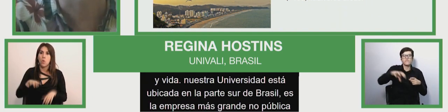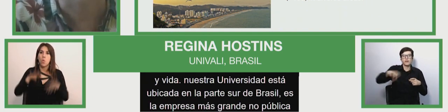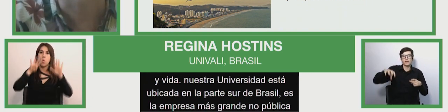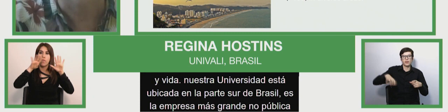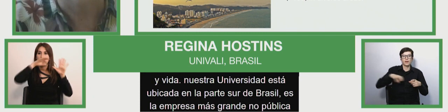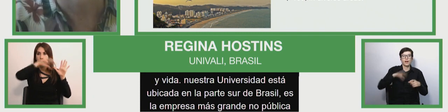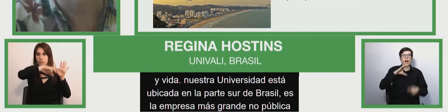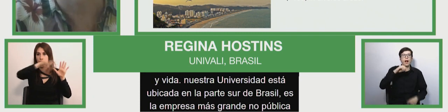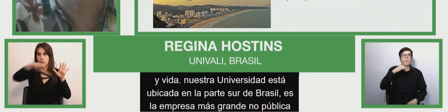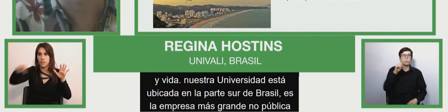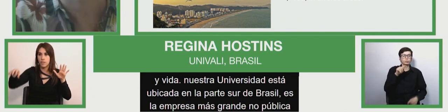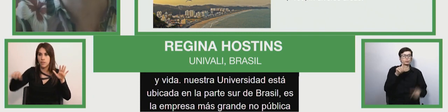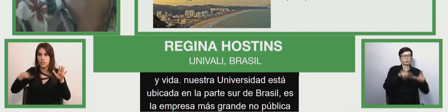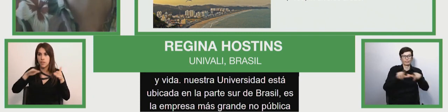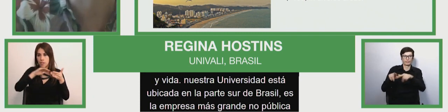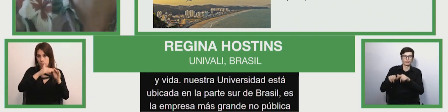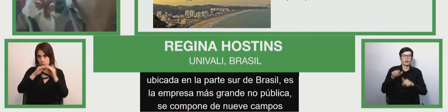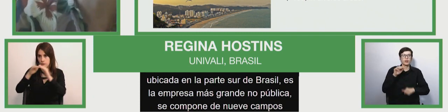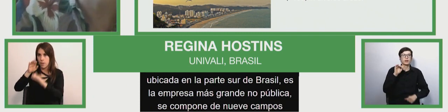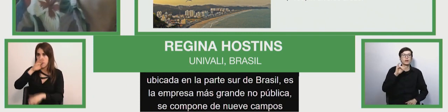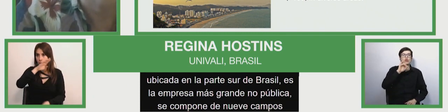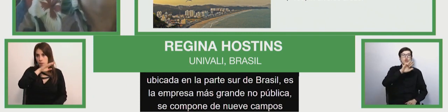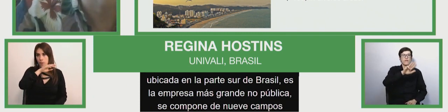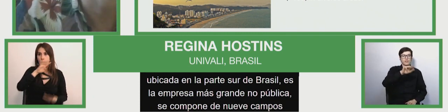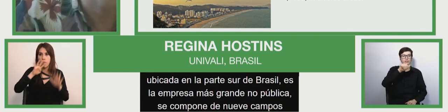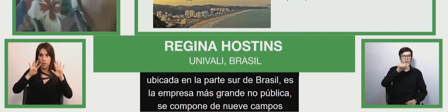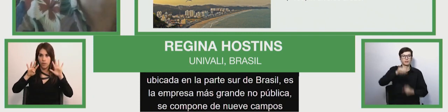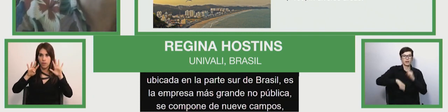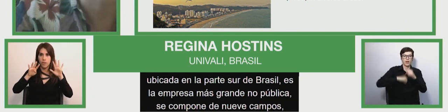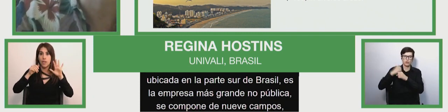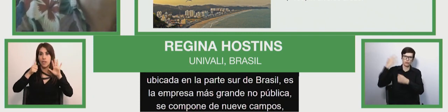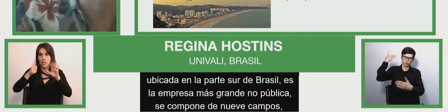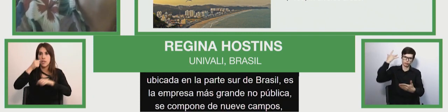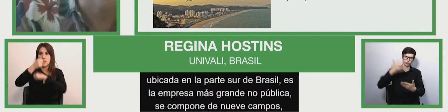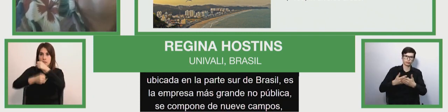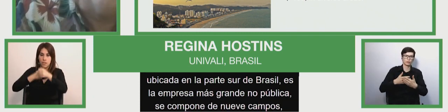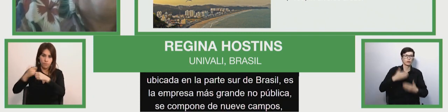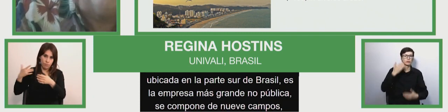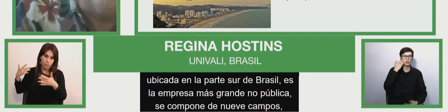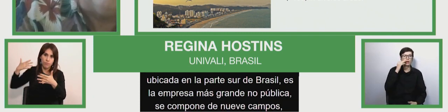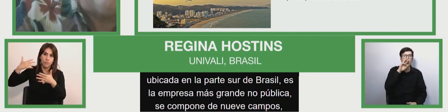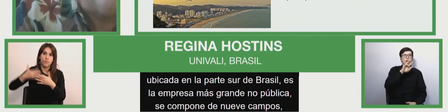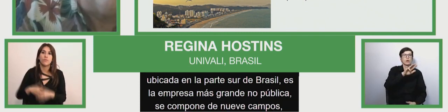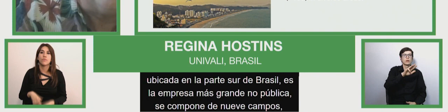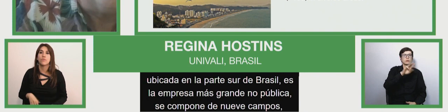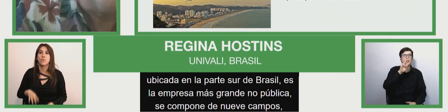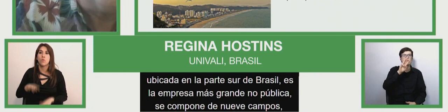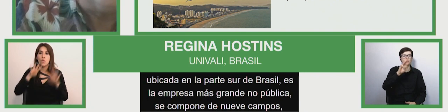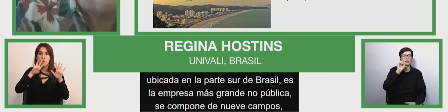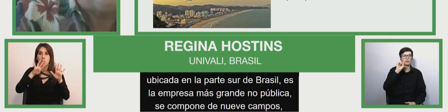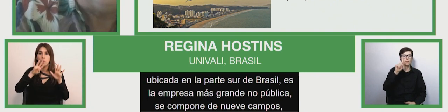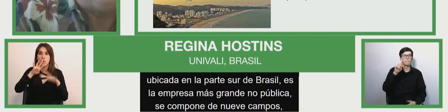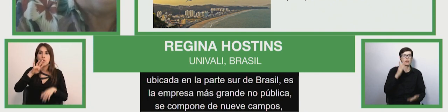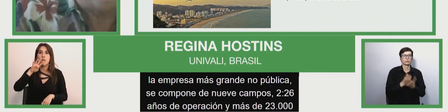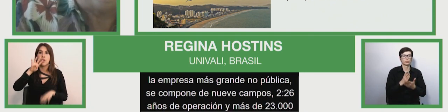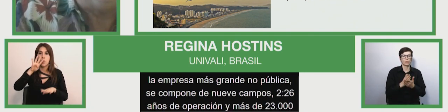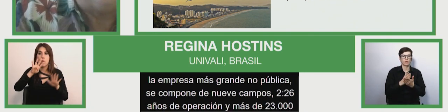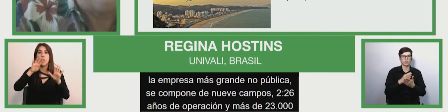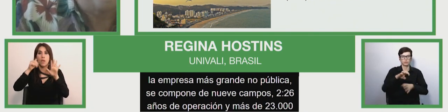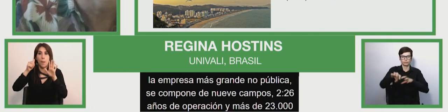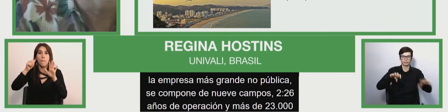it's composed by no nine campuses and 55 five years old of operation